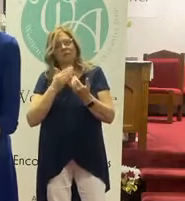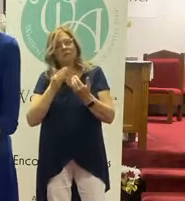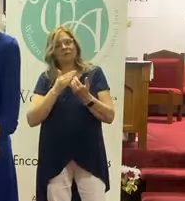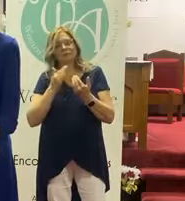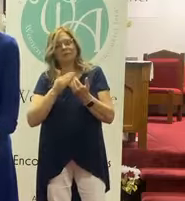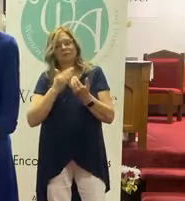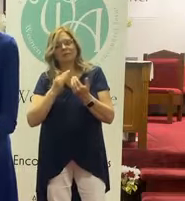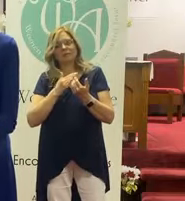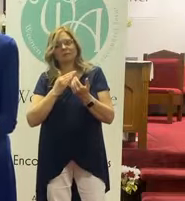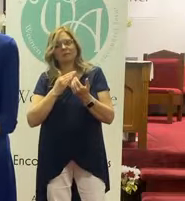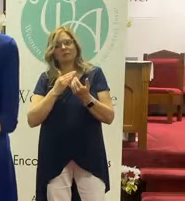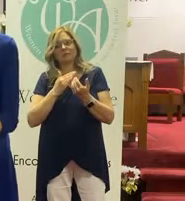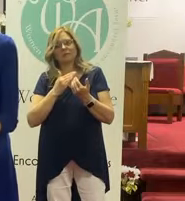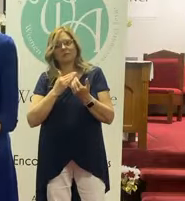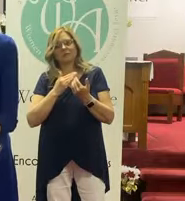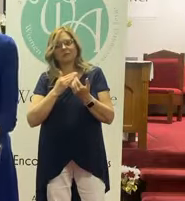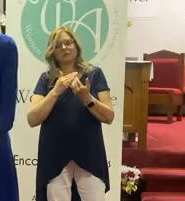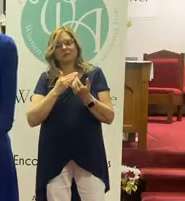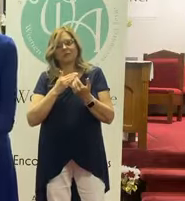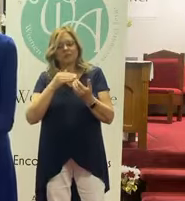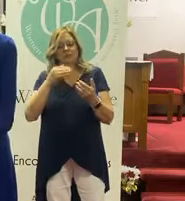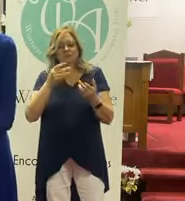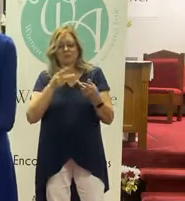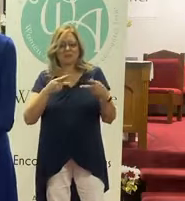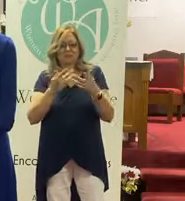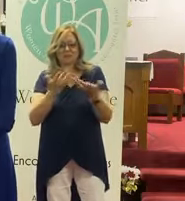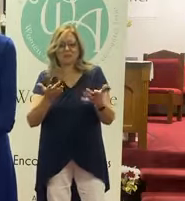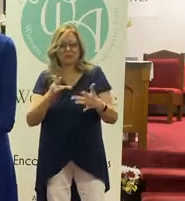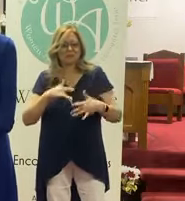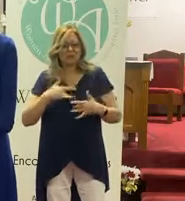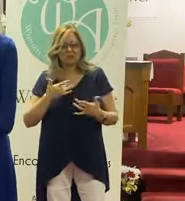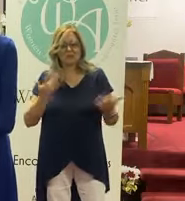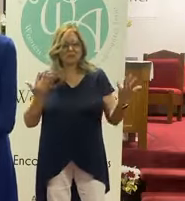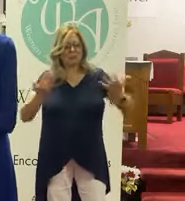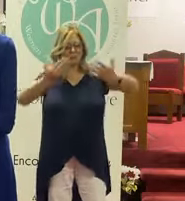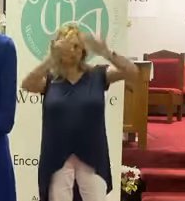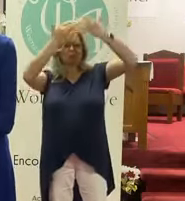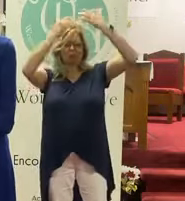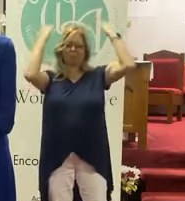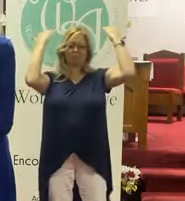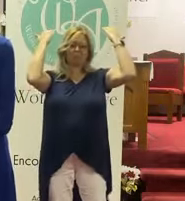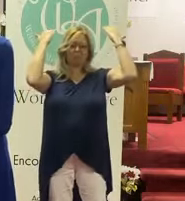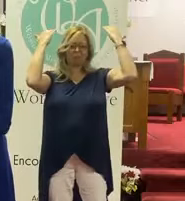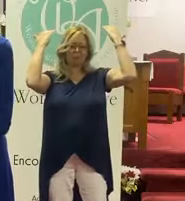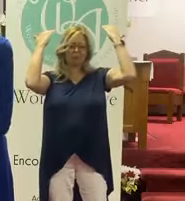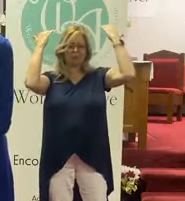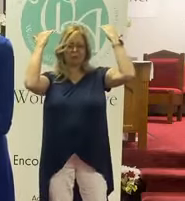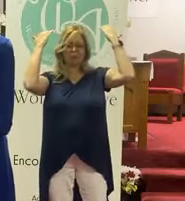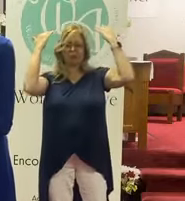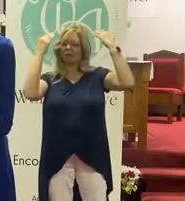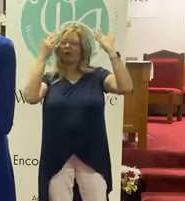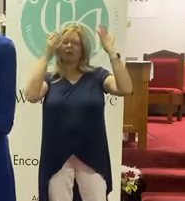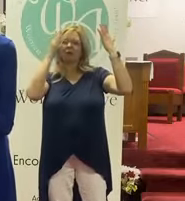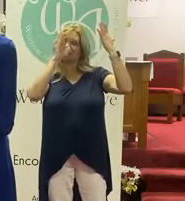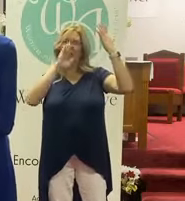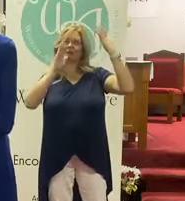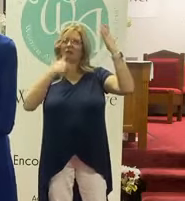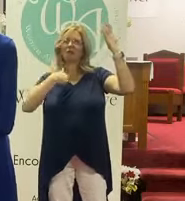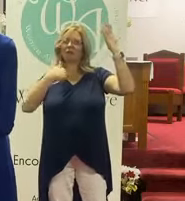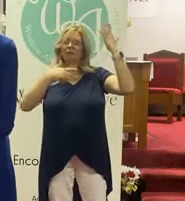You know? It's in those desperate places where it just becomes, sometimes it's just, oh my God.